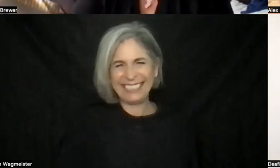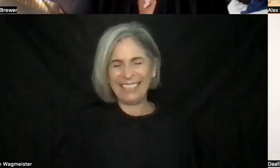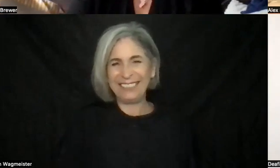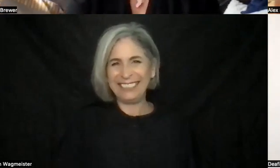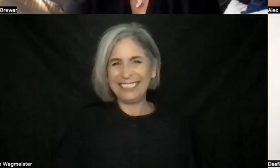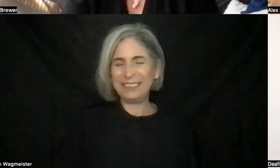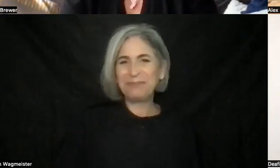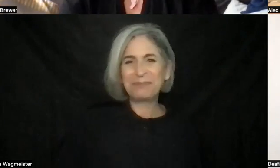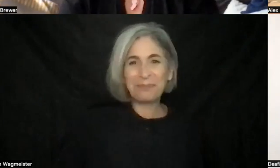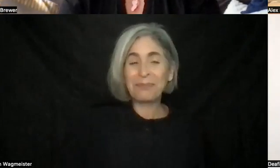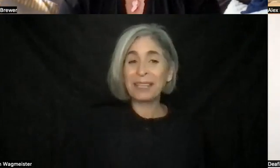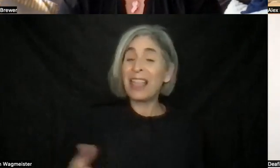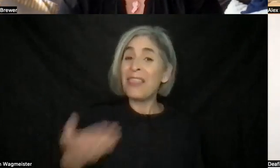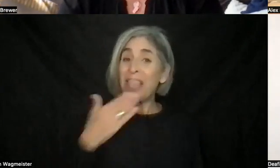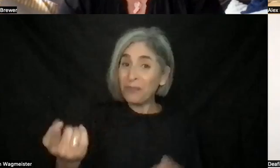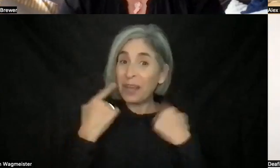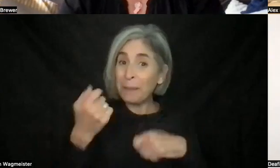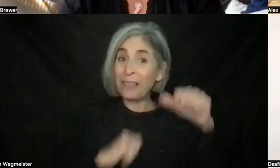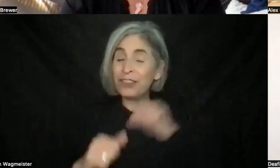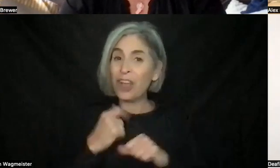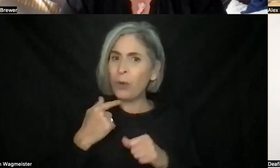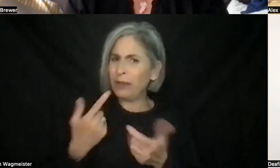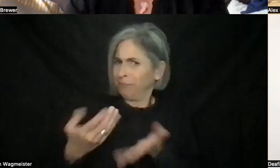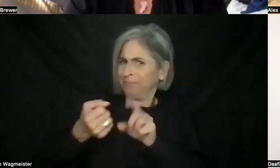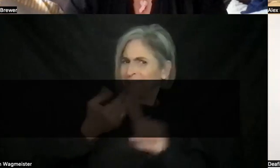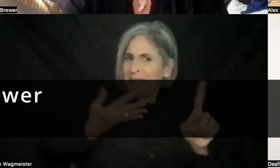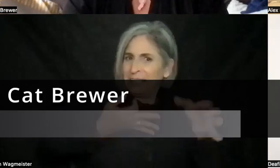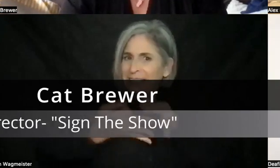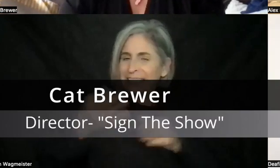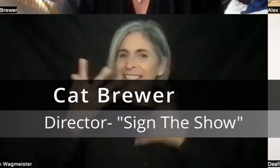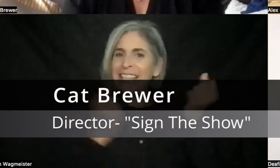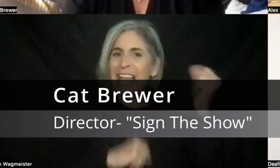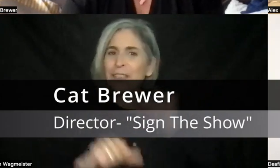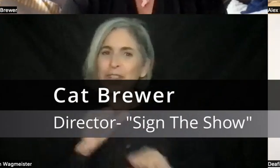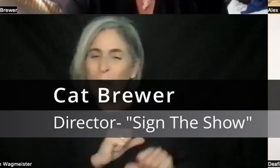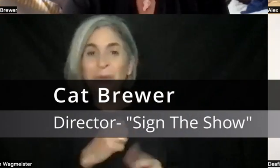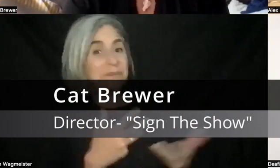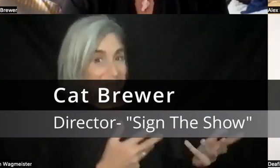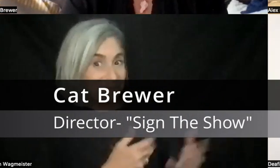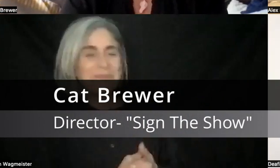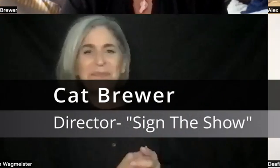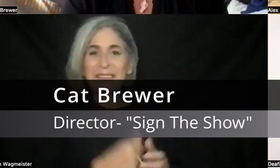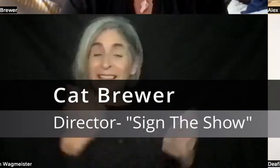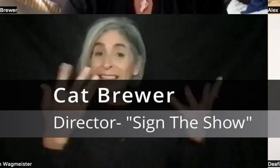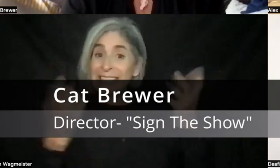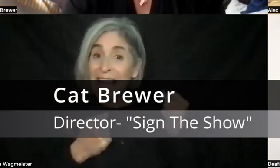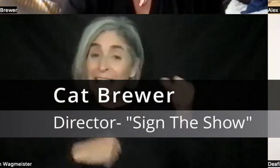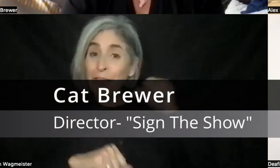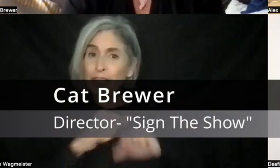and tell us a little bit about Sign the Show. Sign the Show is a movie about accessibility